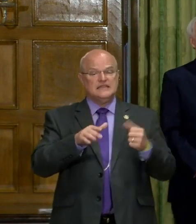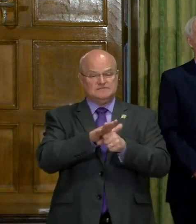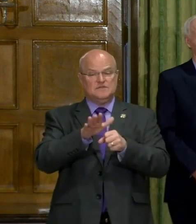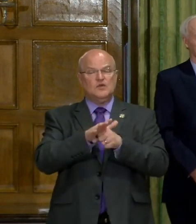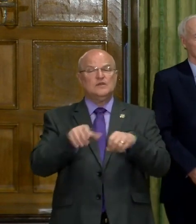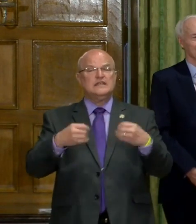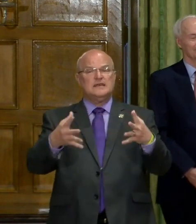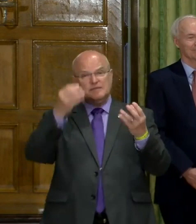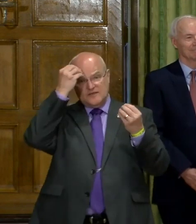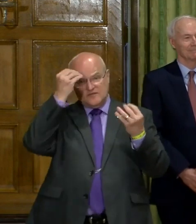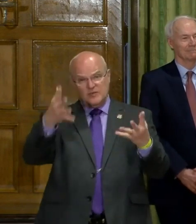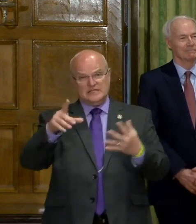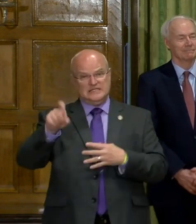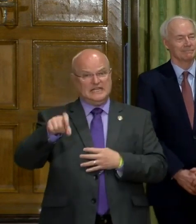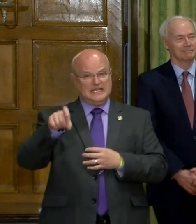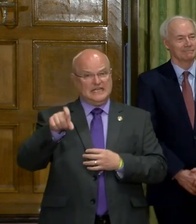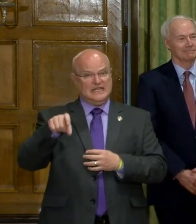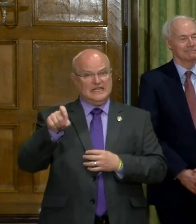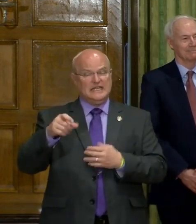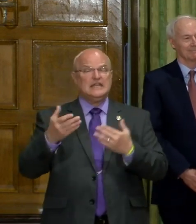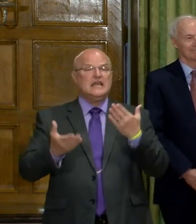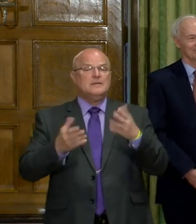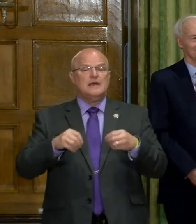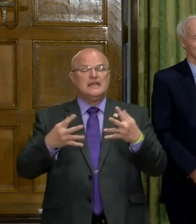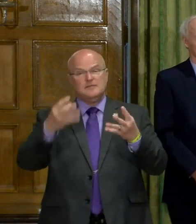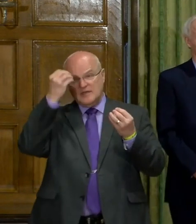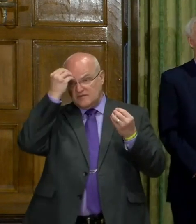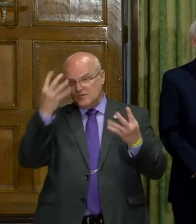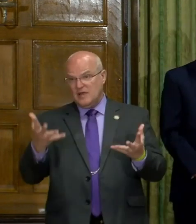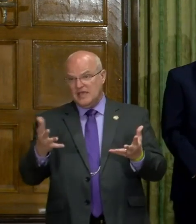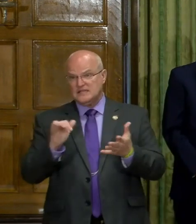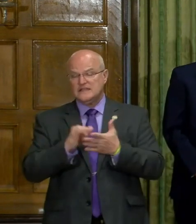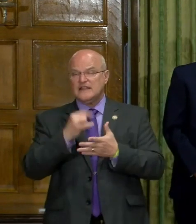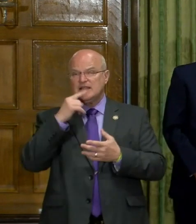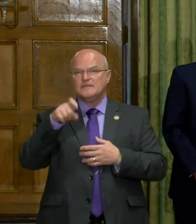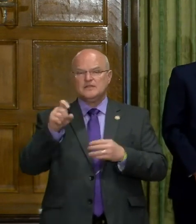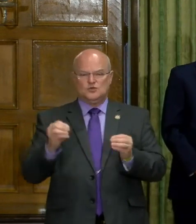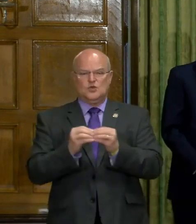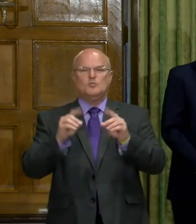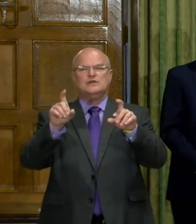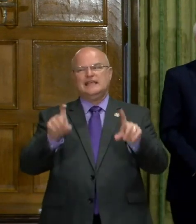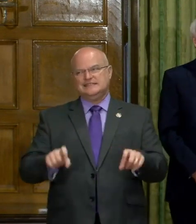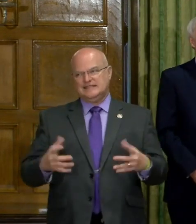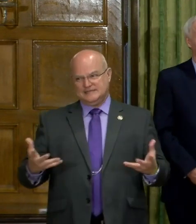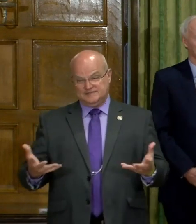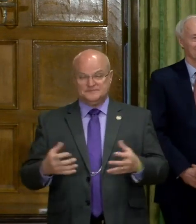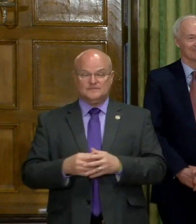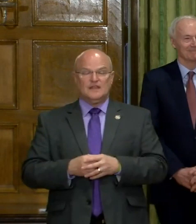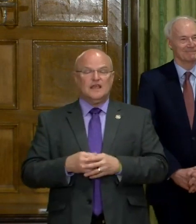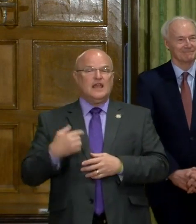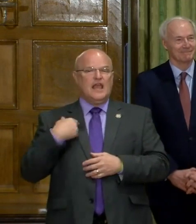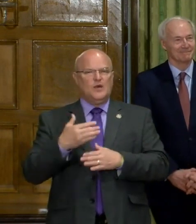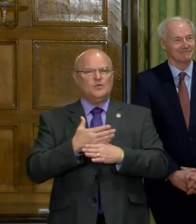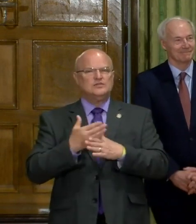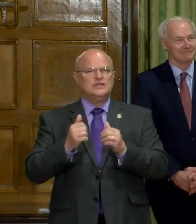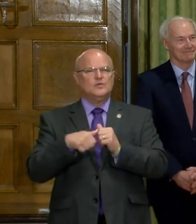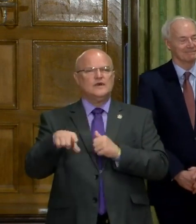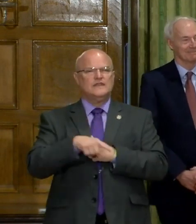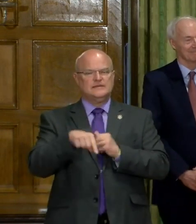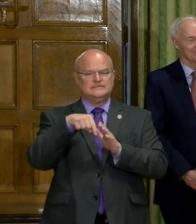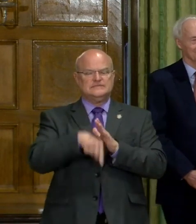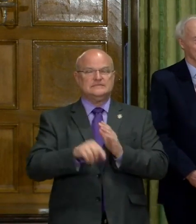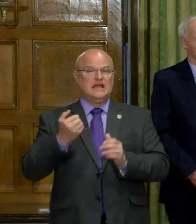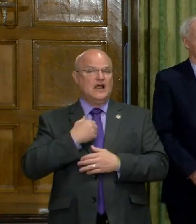adequate to give them the information they need. It may give them information that tells them they need to do more testing, though. Uh, and we shared with them